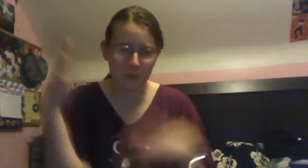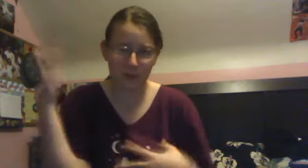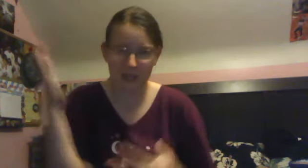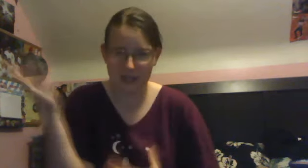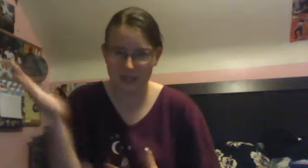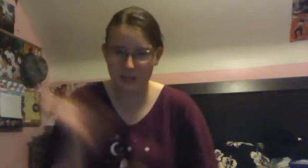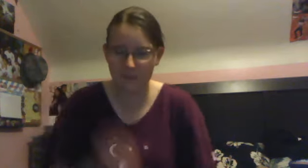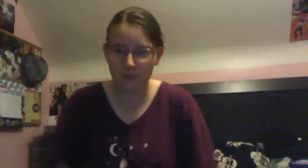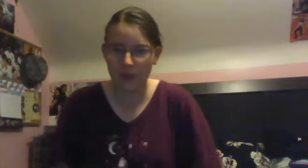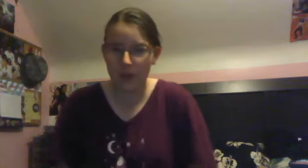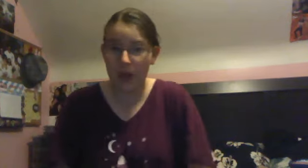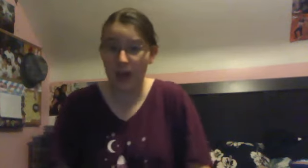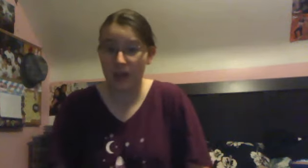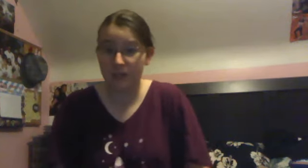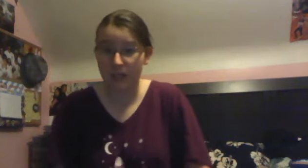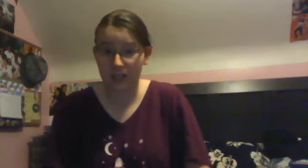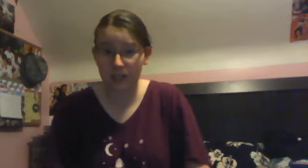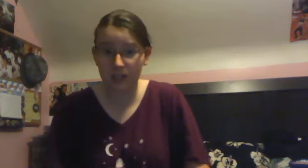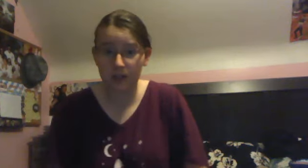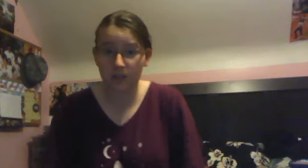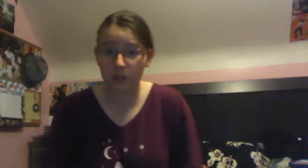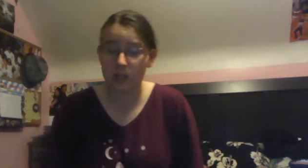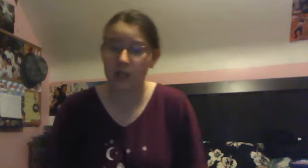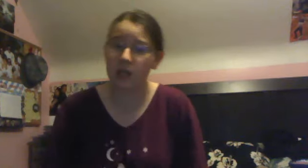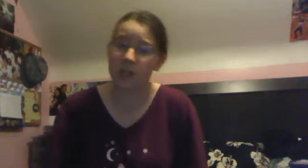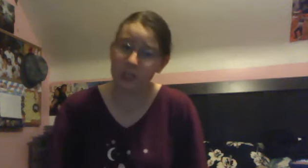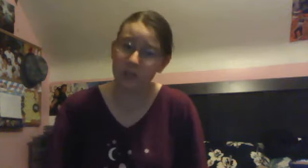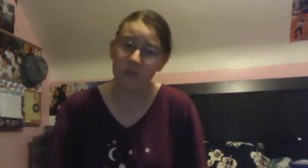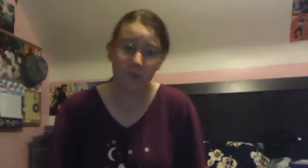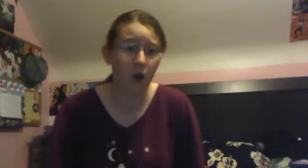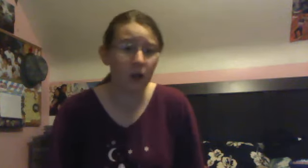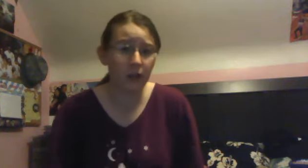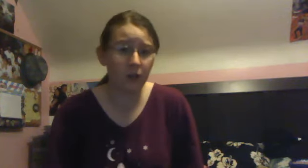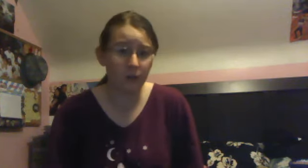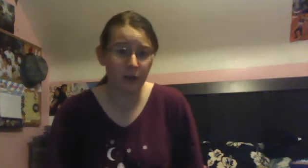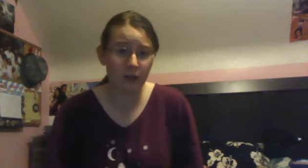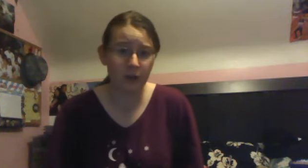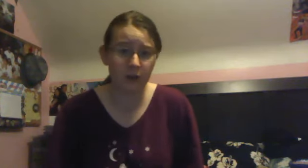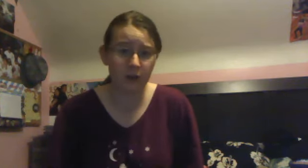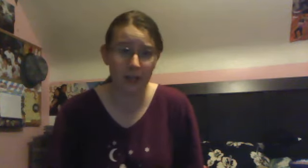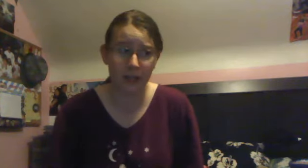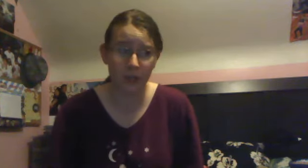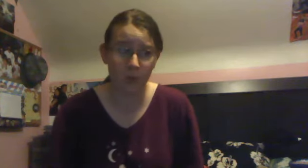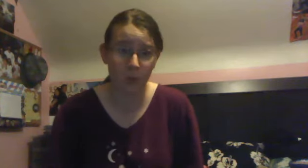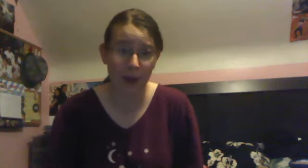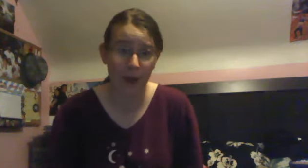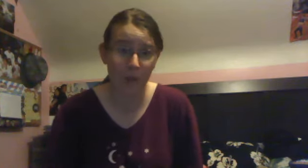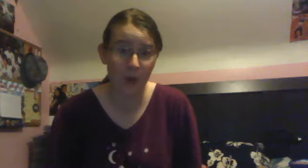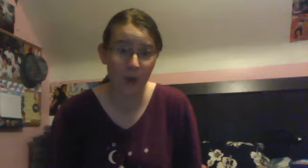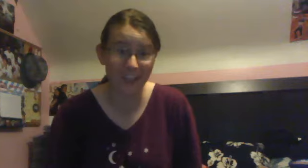I did. And technically, I've already done a year of vlogging already. Like, the last year.